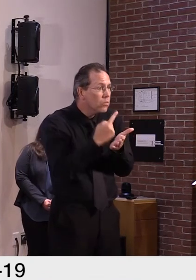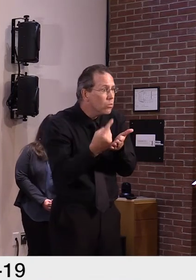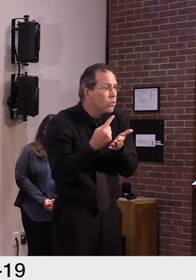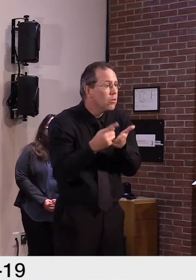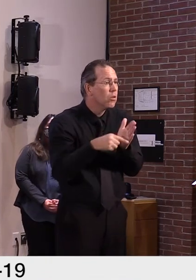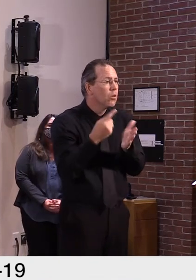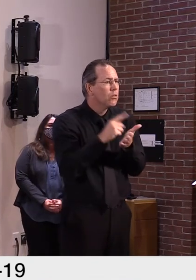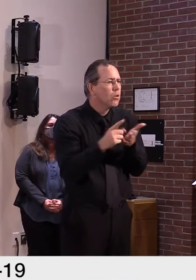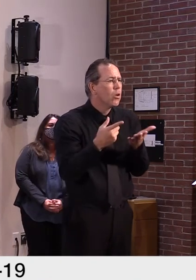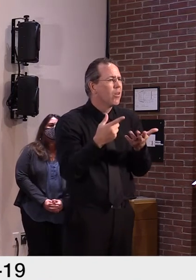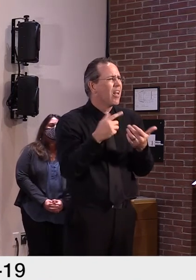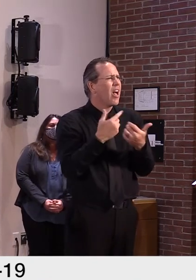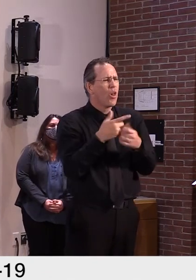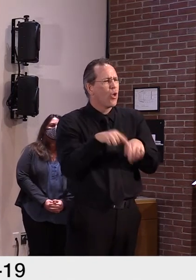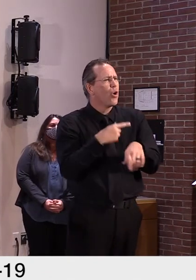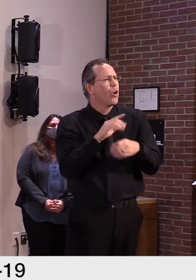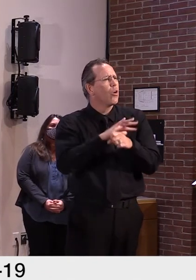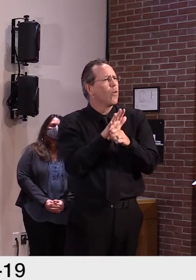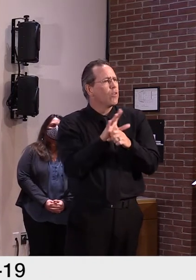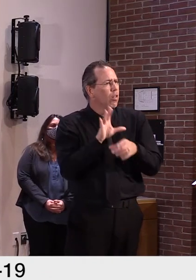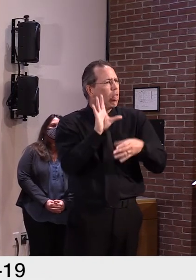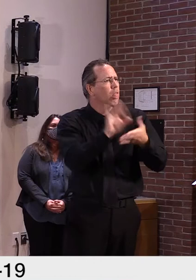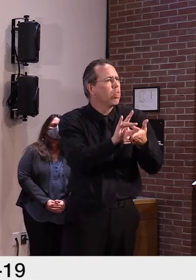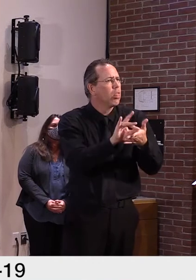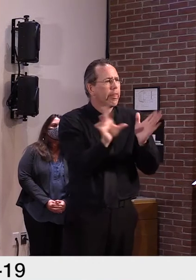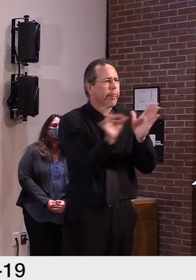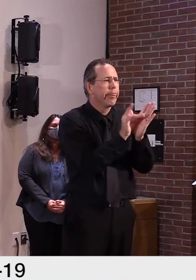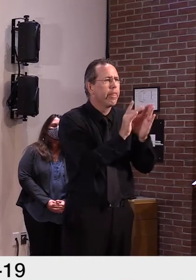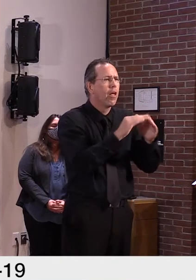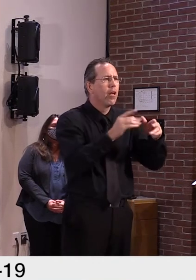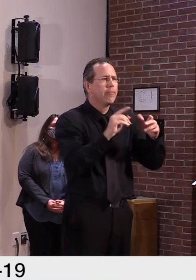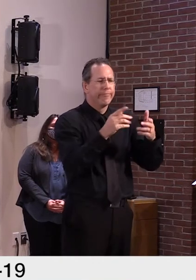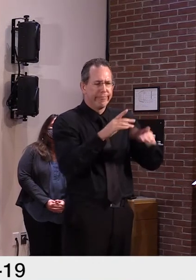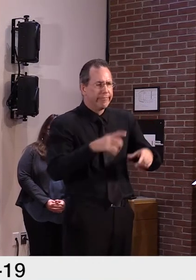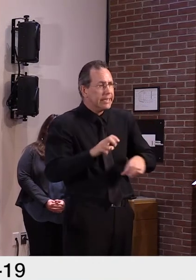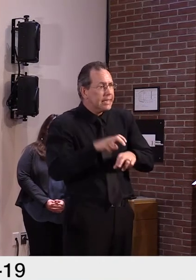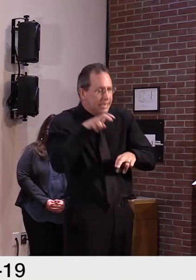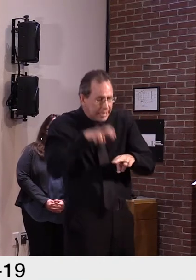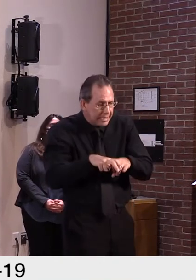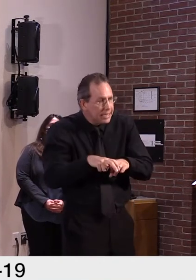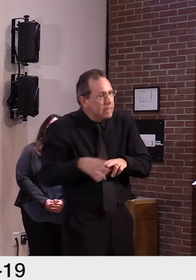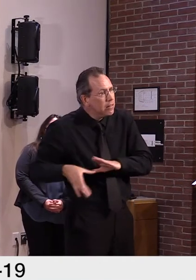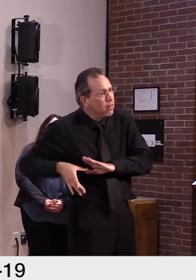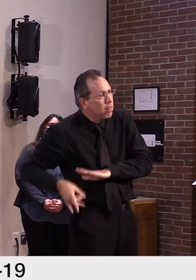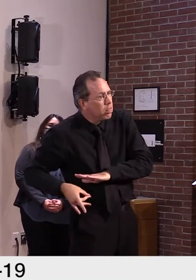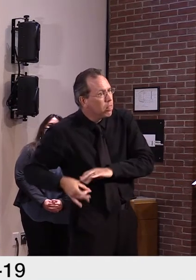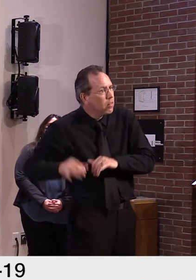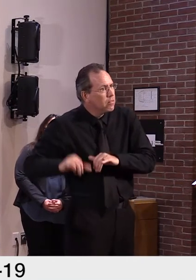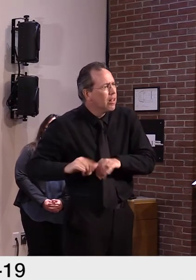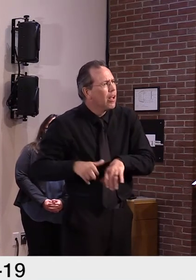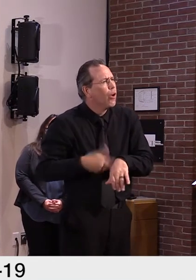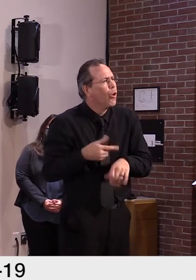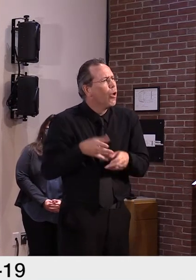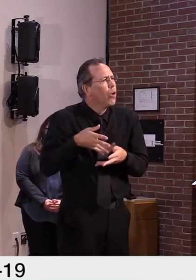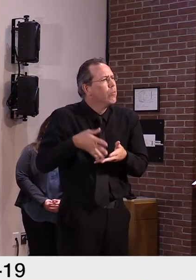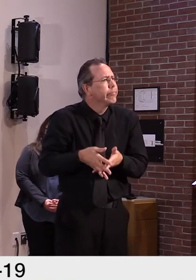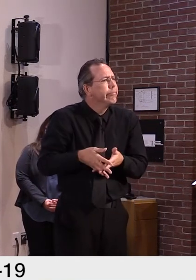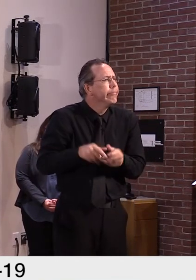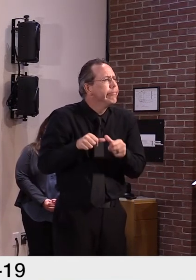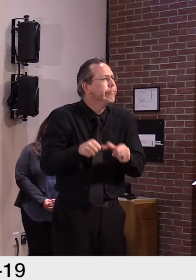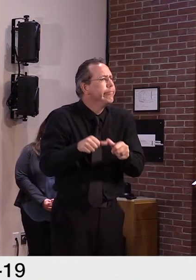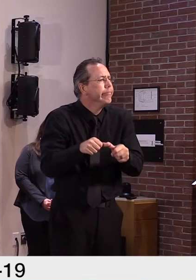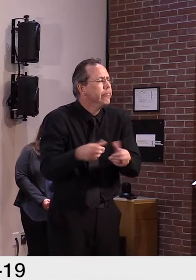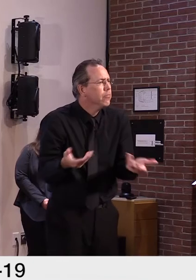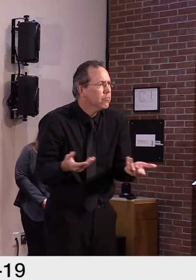Uh, I would need to, to check into that and get back to you. Um, it, it depends on the terms of the contract. I know when